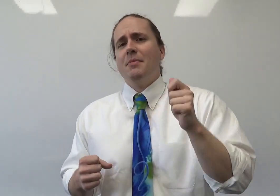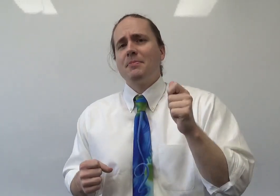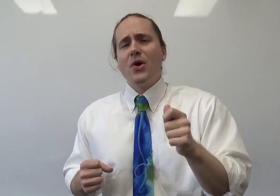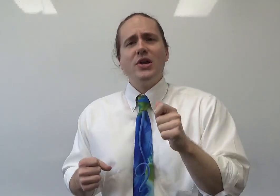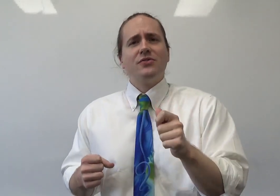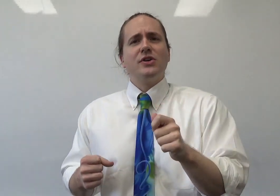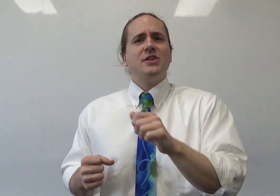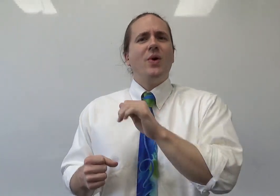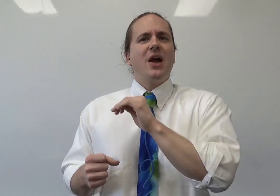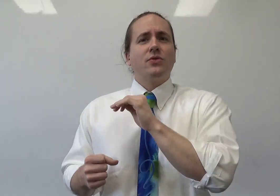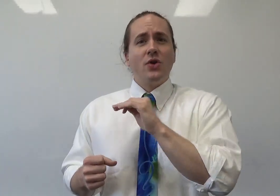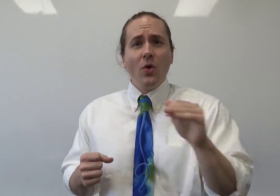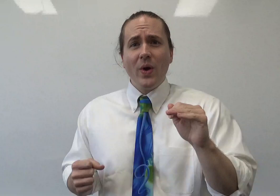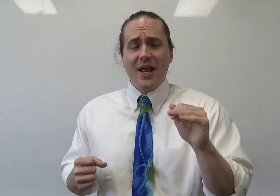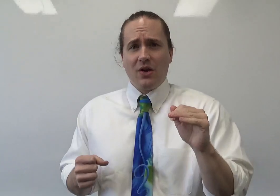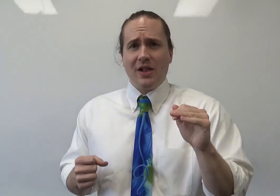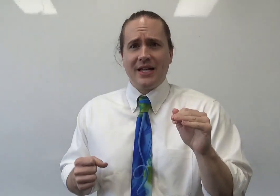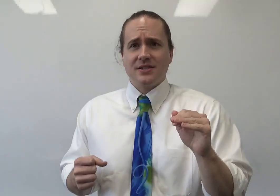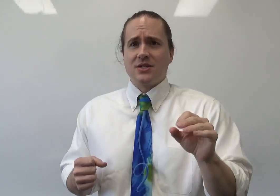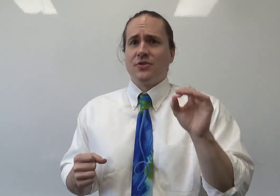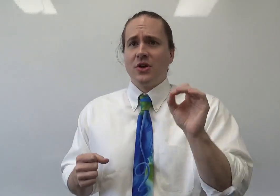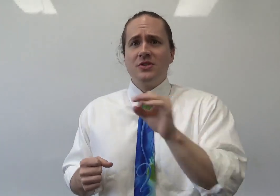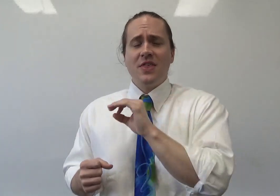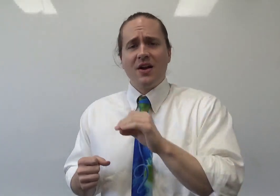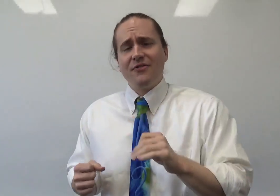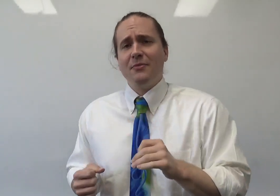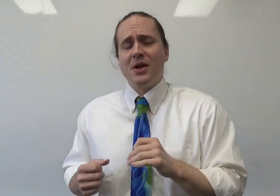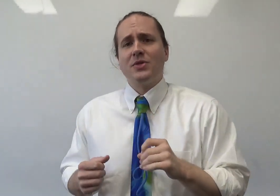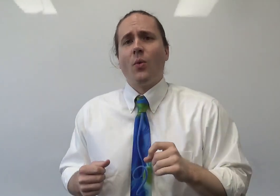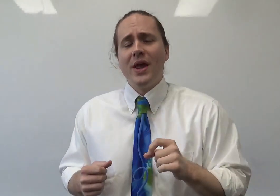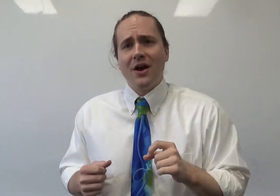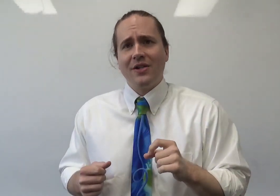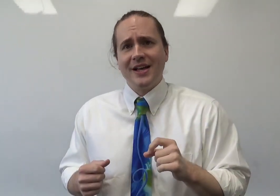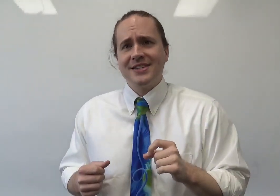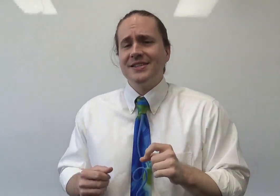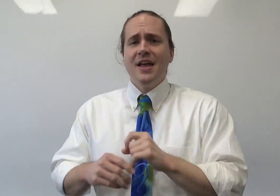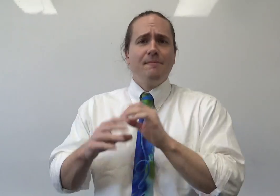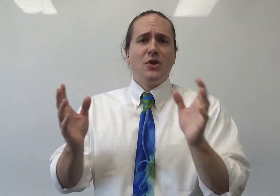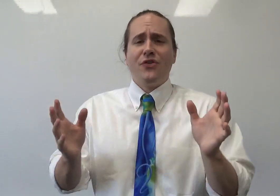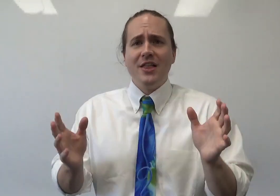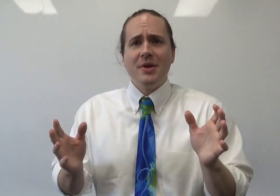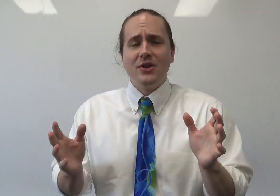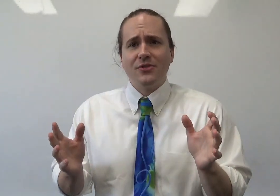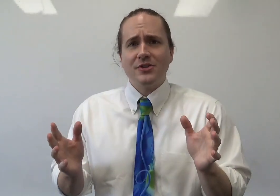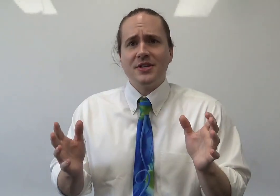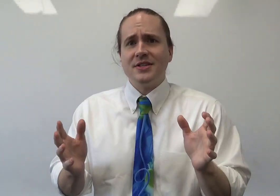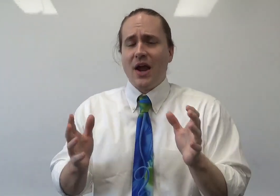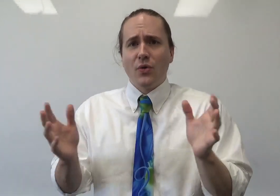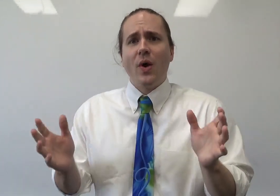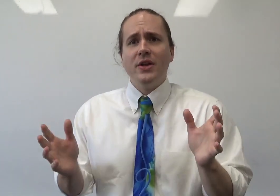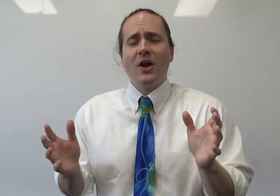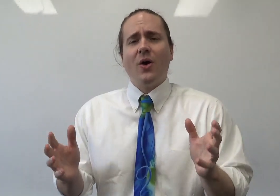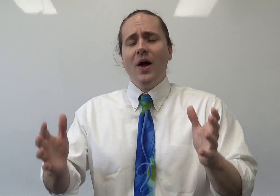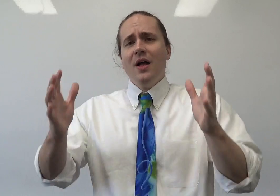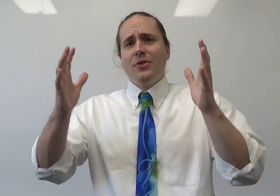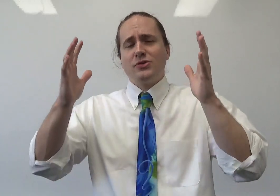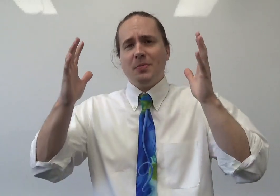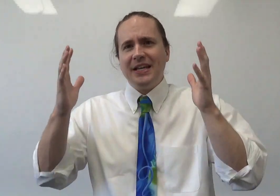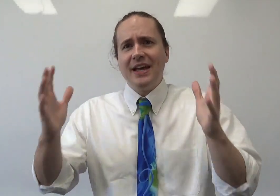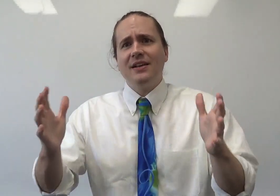at McMurray University, we have no weed-out classes. For those of that are not familiar with the weed-out classes, you find them at universities everywhere you go. Those are beginning